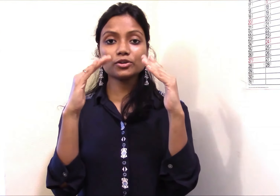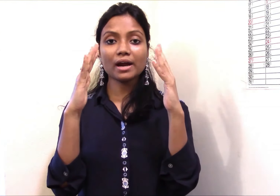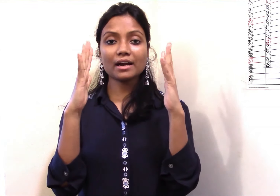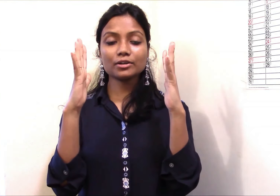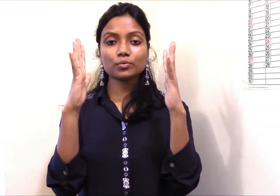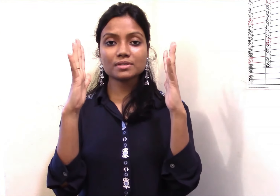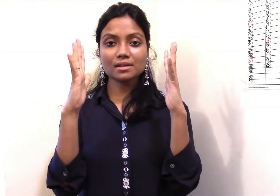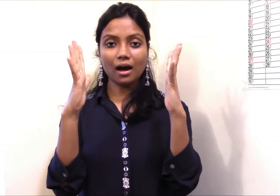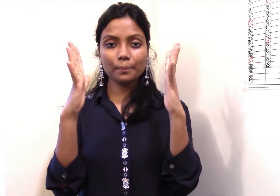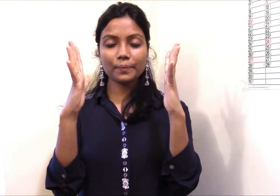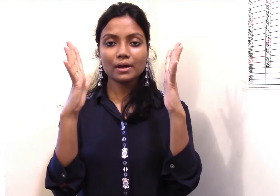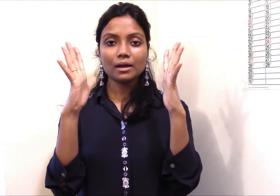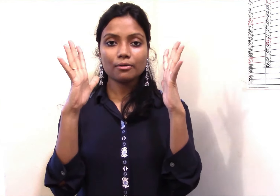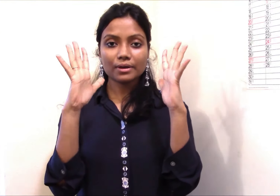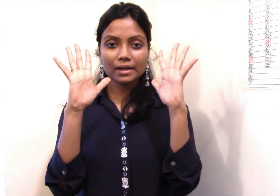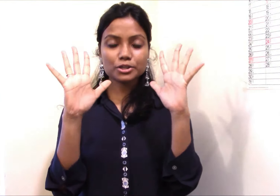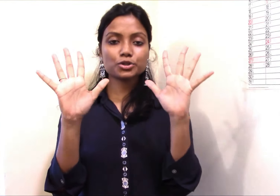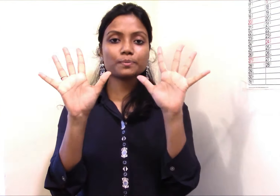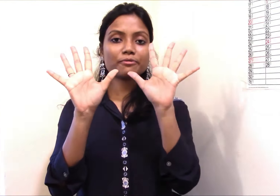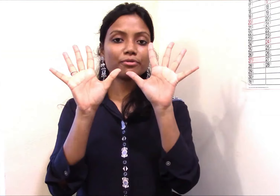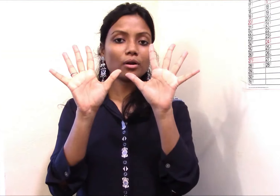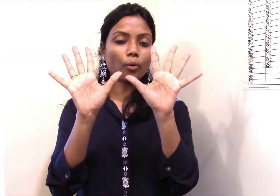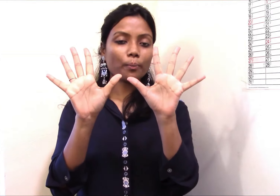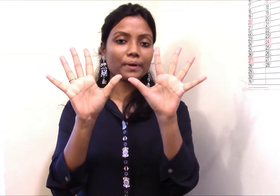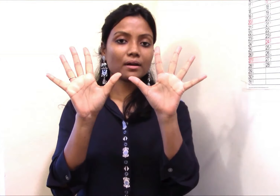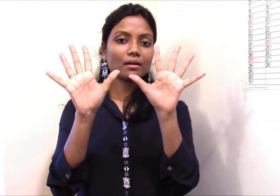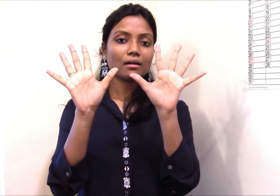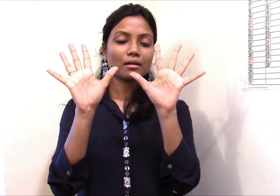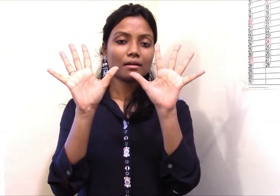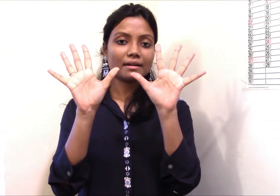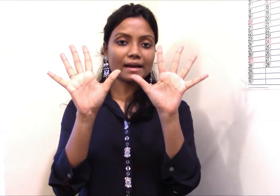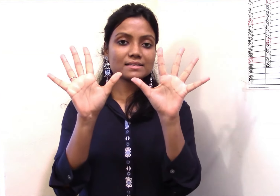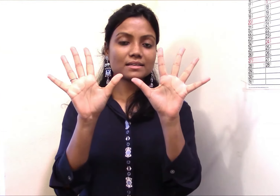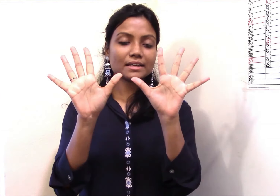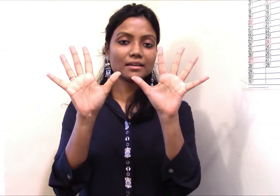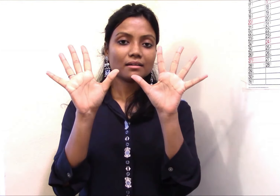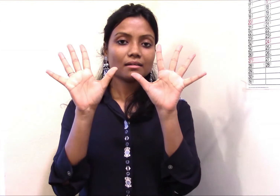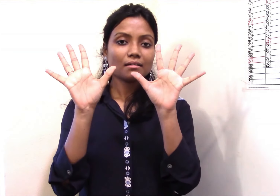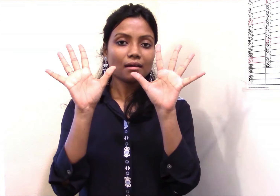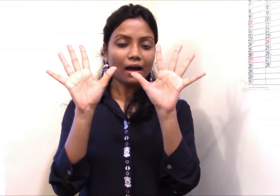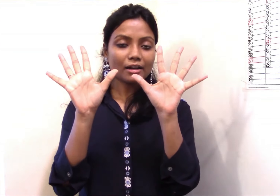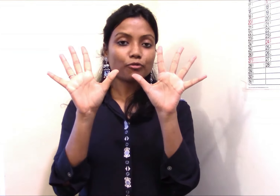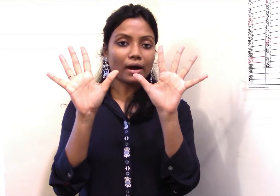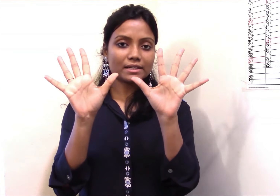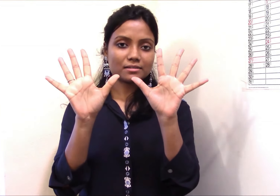your hand force up, it should be pulled open nicely and wider.